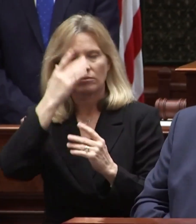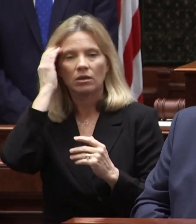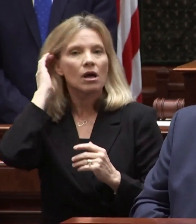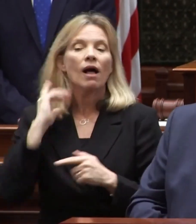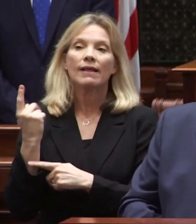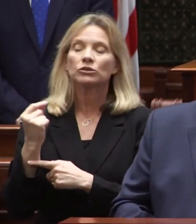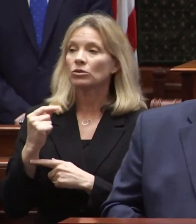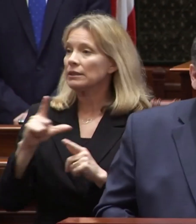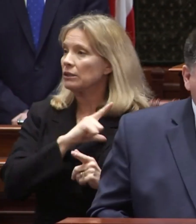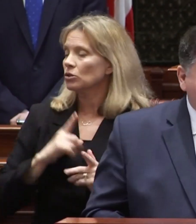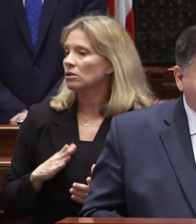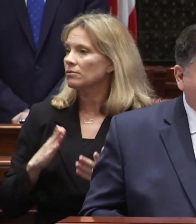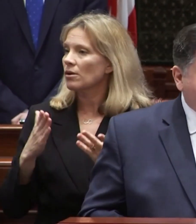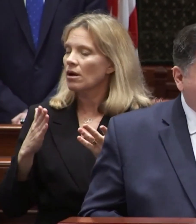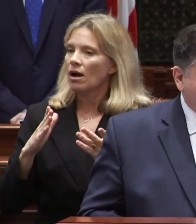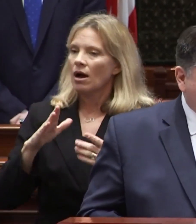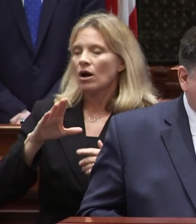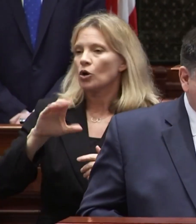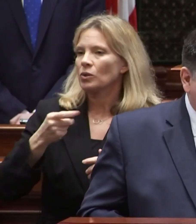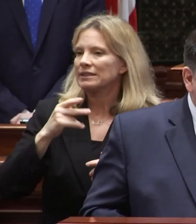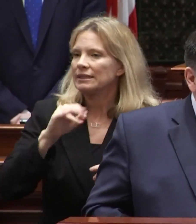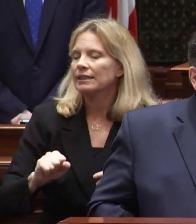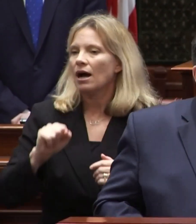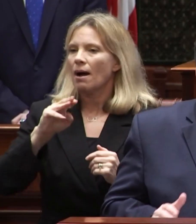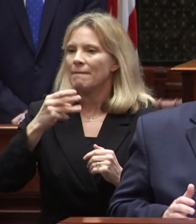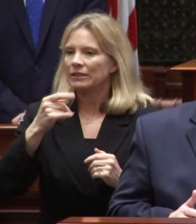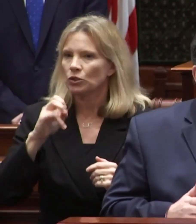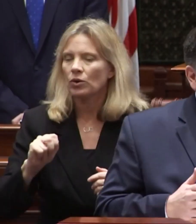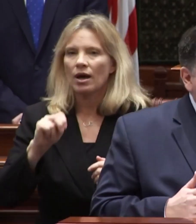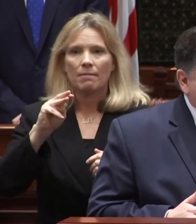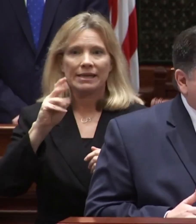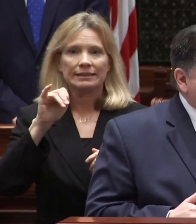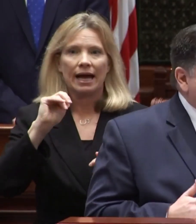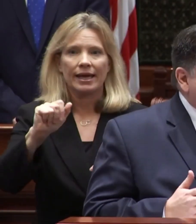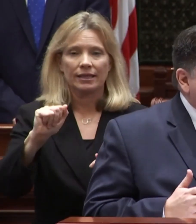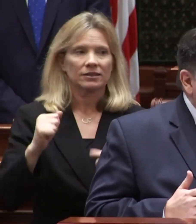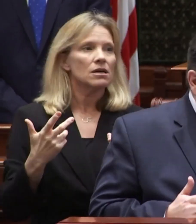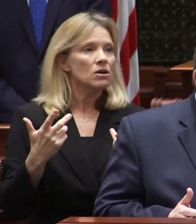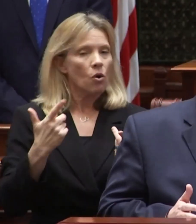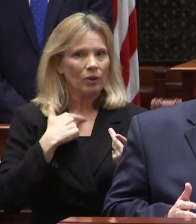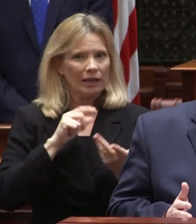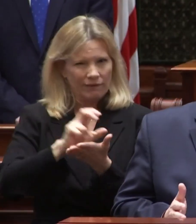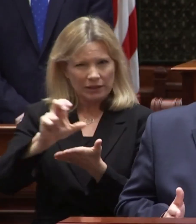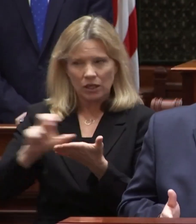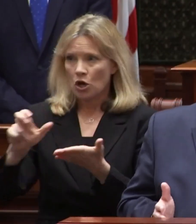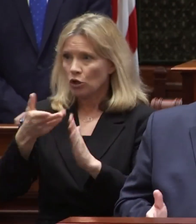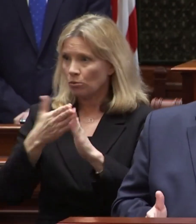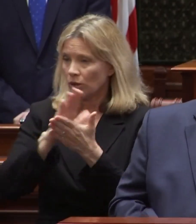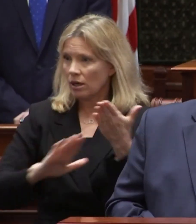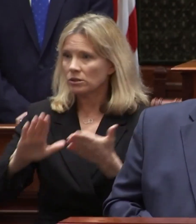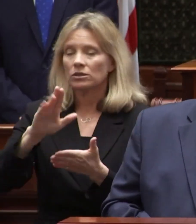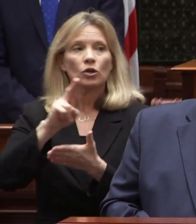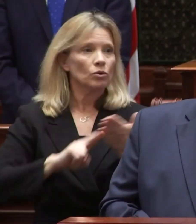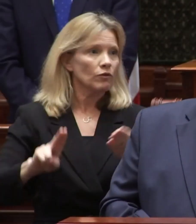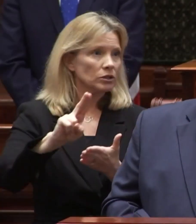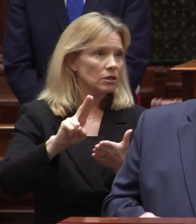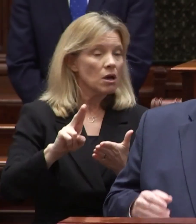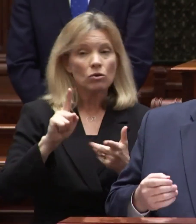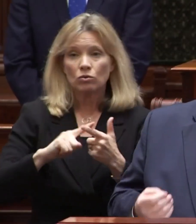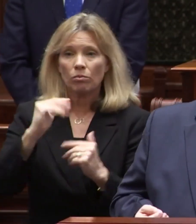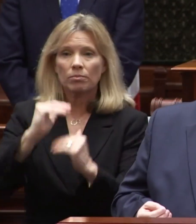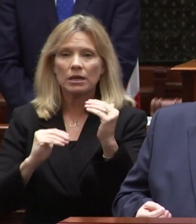legislative leadership of senator christina pasione zayas we began investing in community colleges and universities